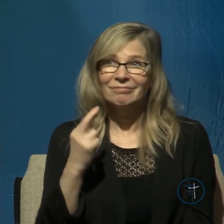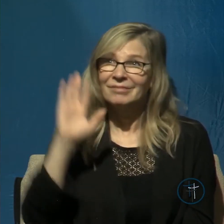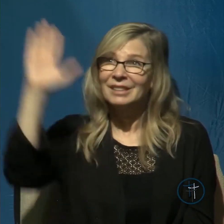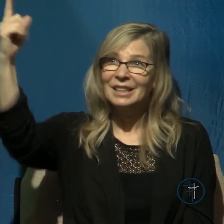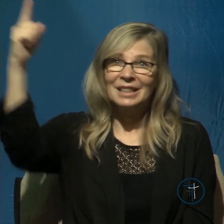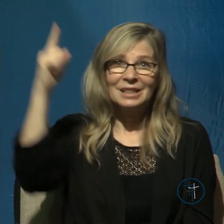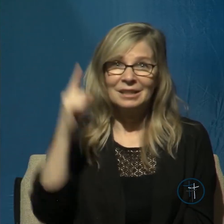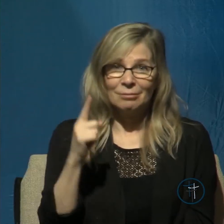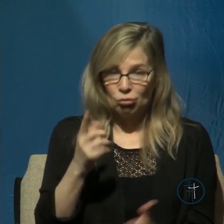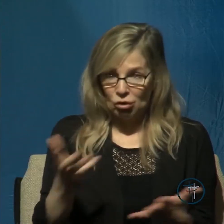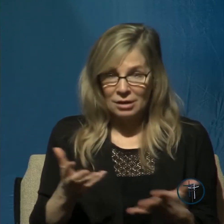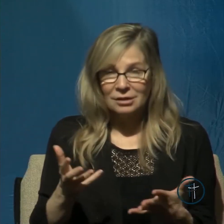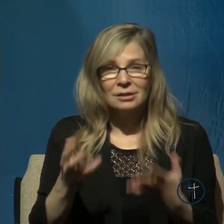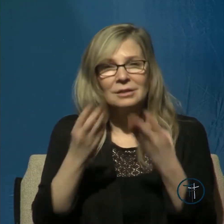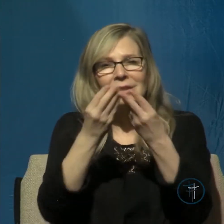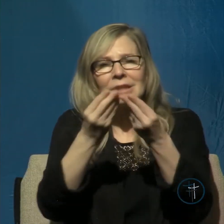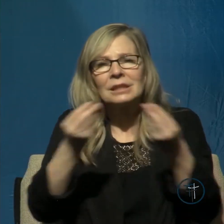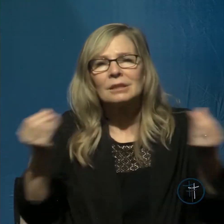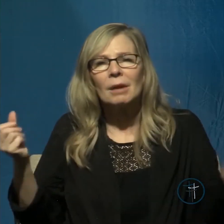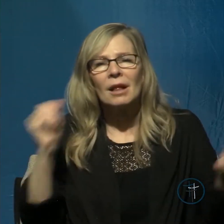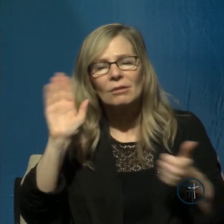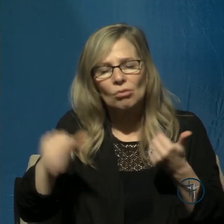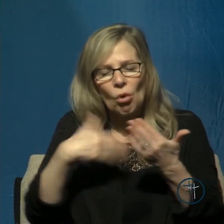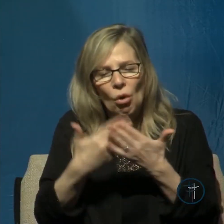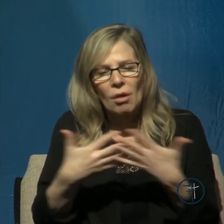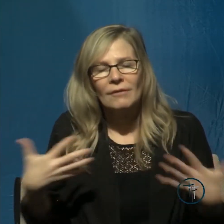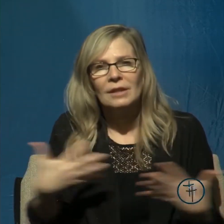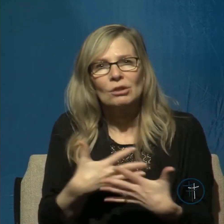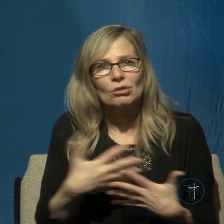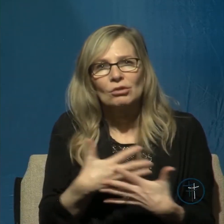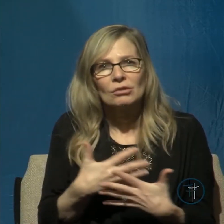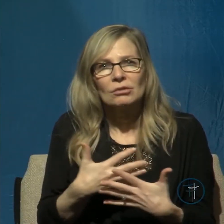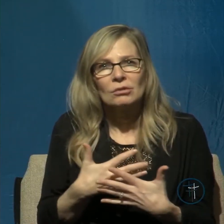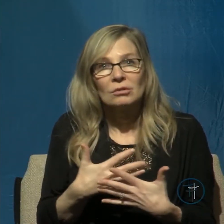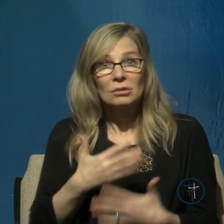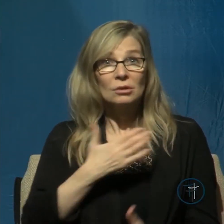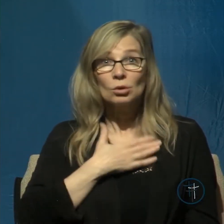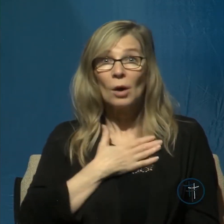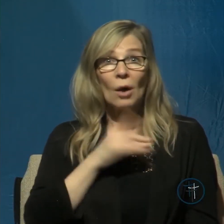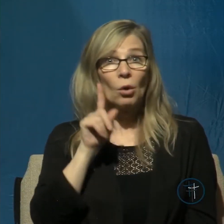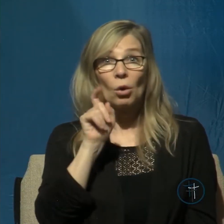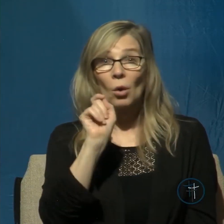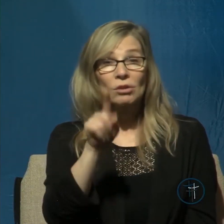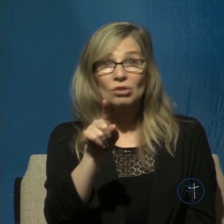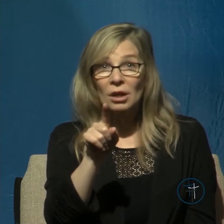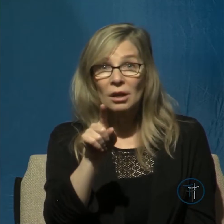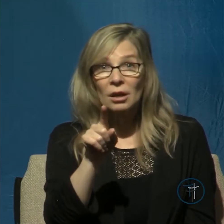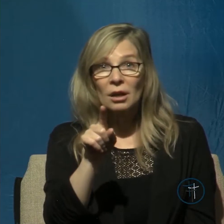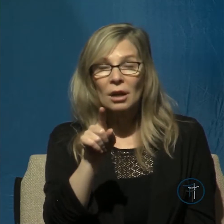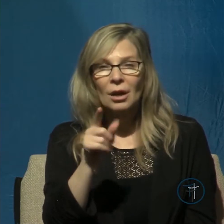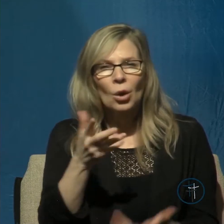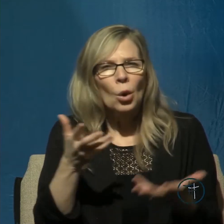dispels all fears. So then the question we have to ask is, in what sense does David mean